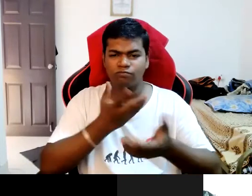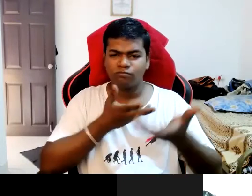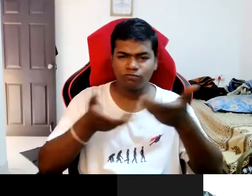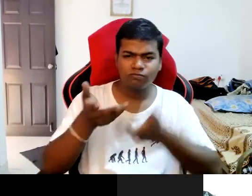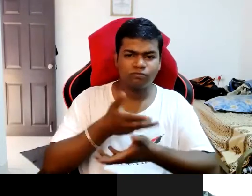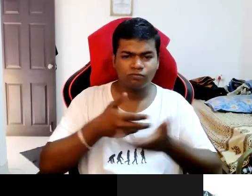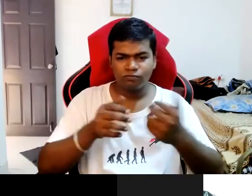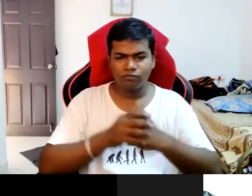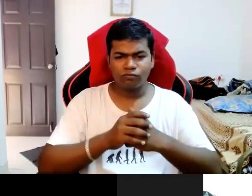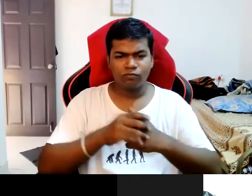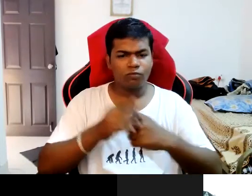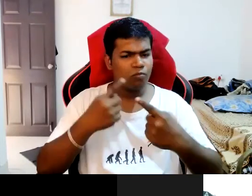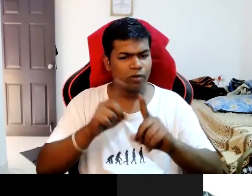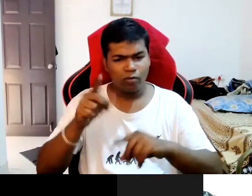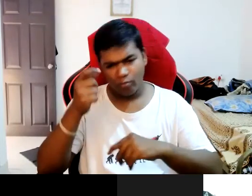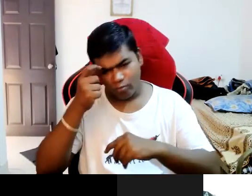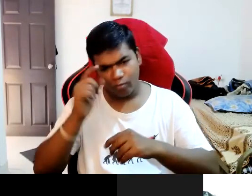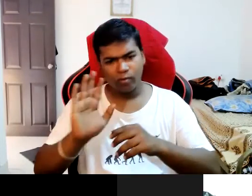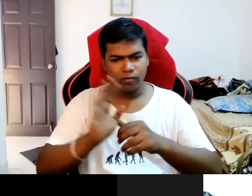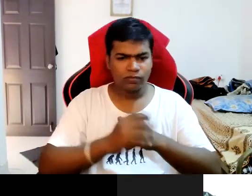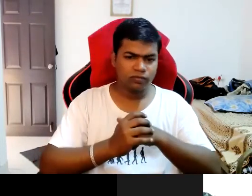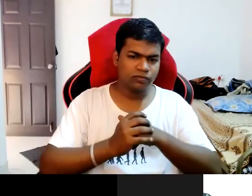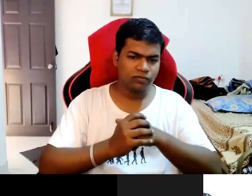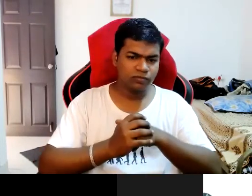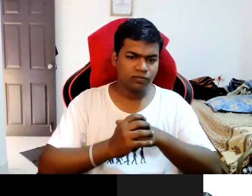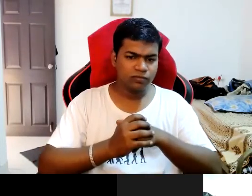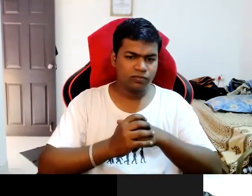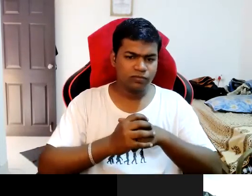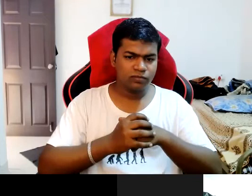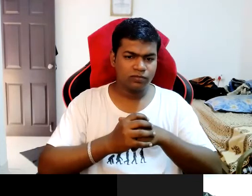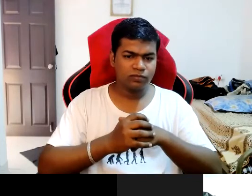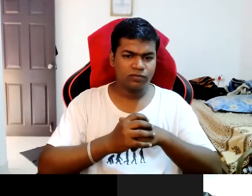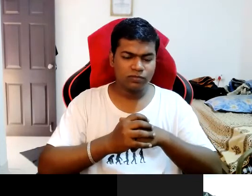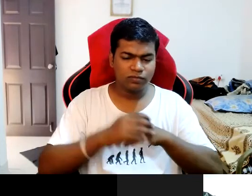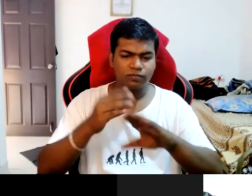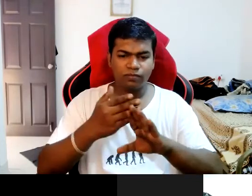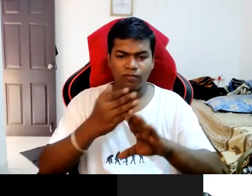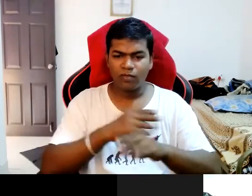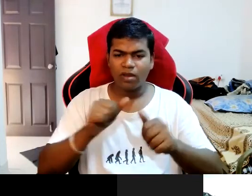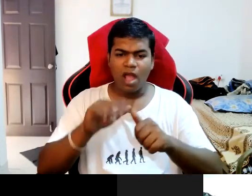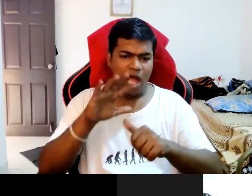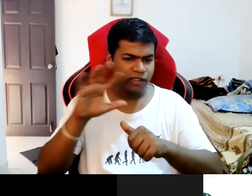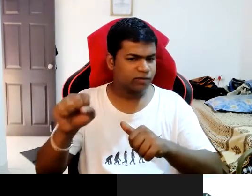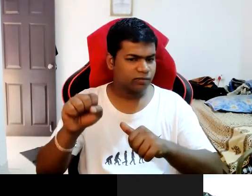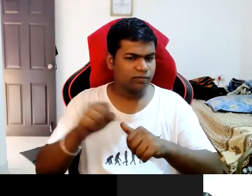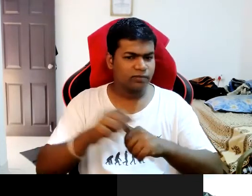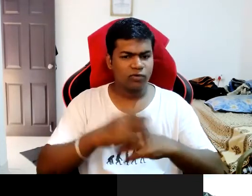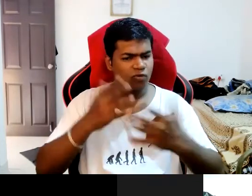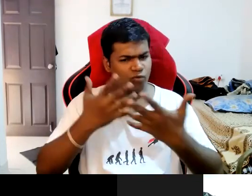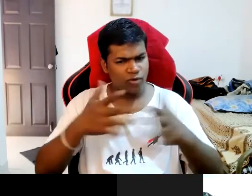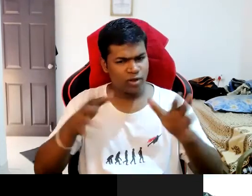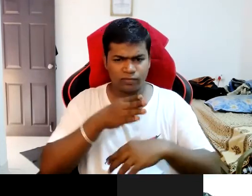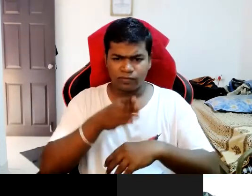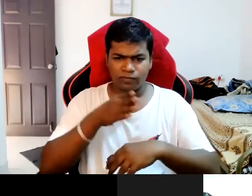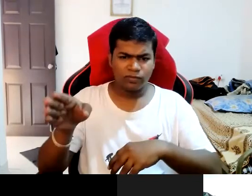But the only problem I had I suppose was the lack of accessibility. Wherever I used to go for